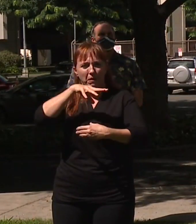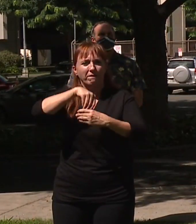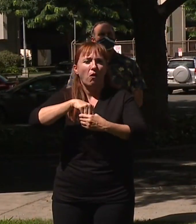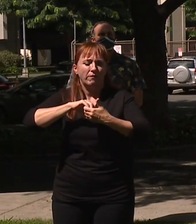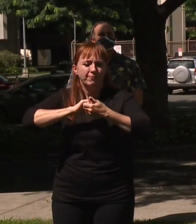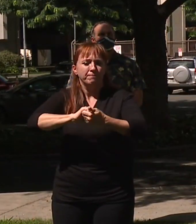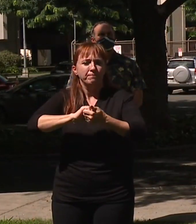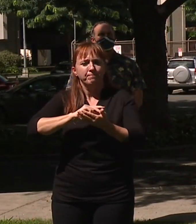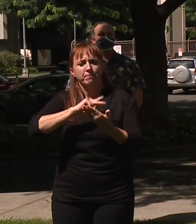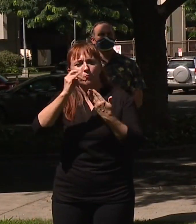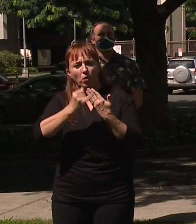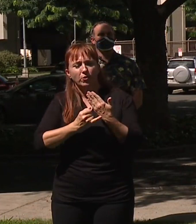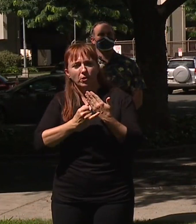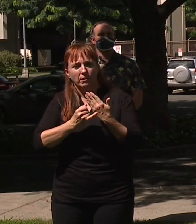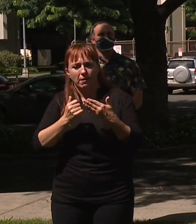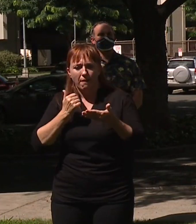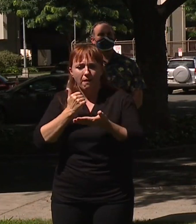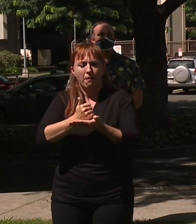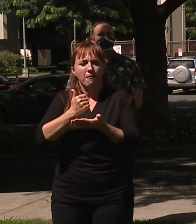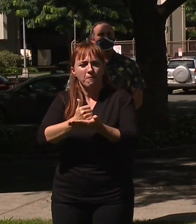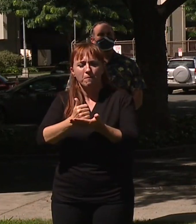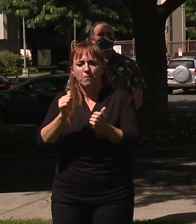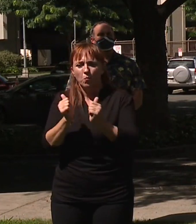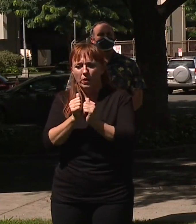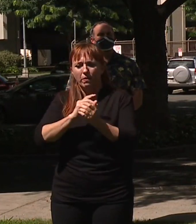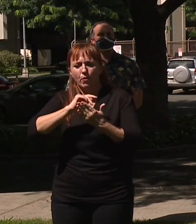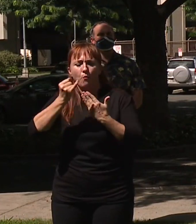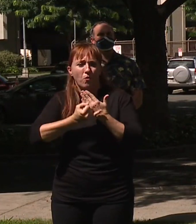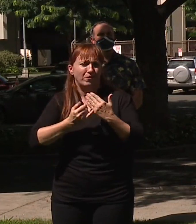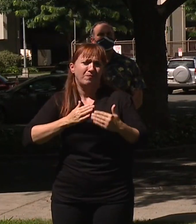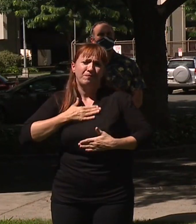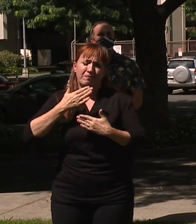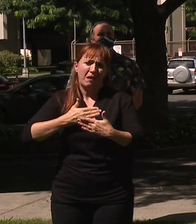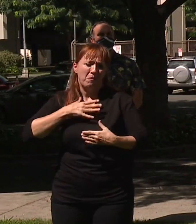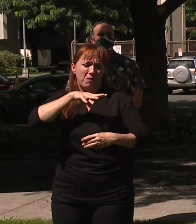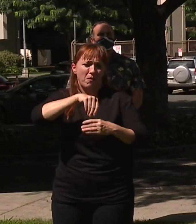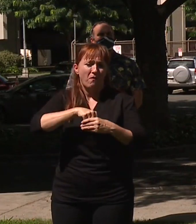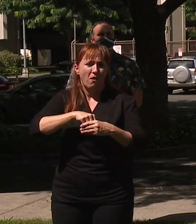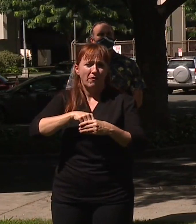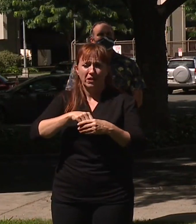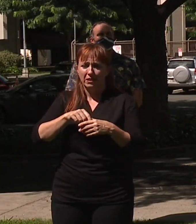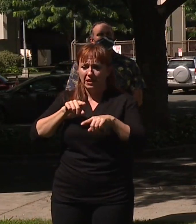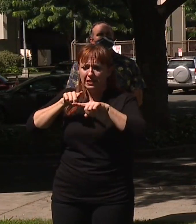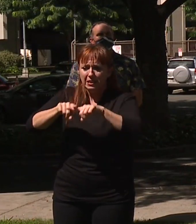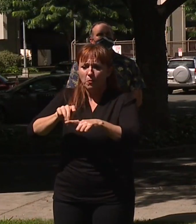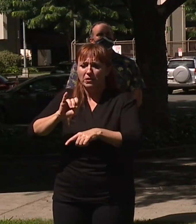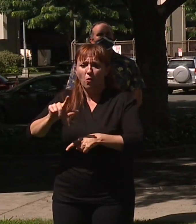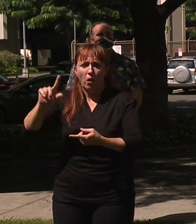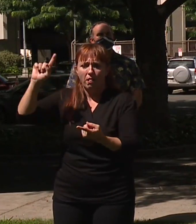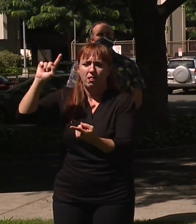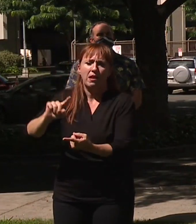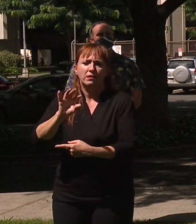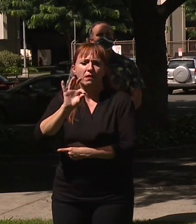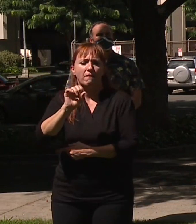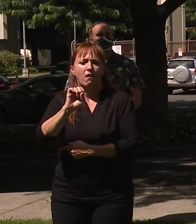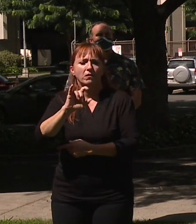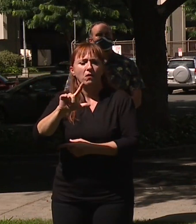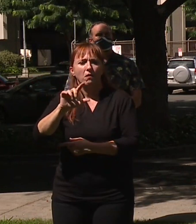projects and to be contributing to decreasing our dependency on oil and fossil fuels,